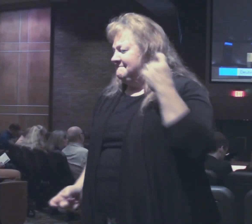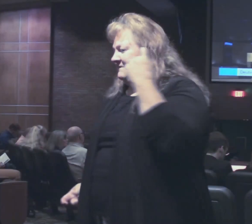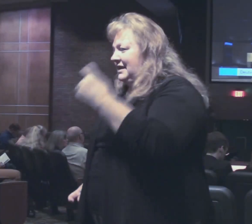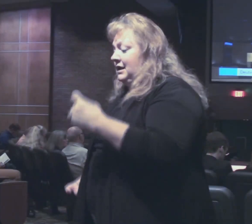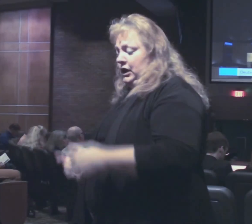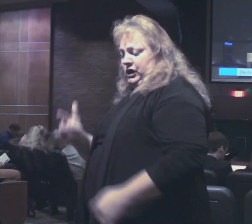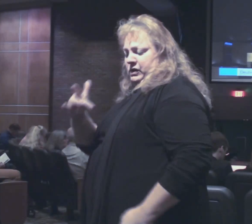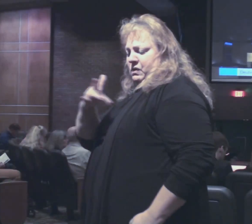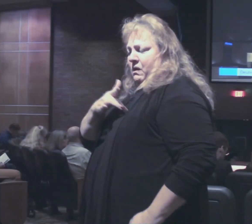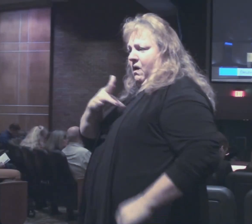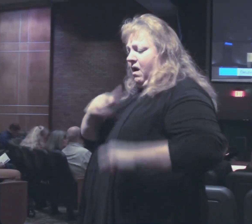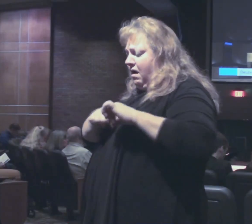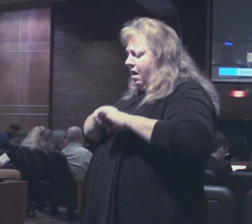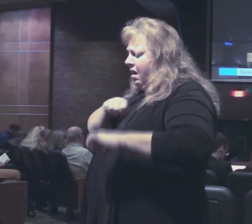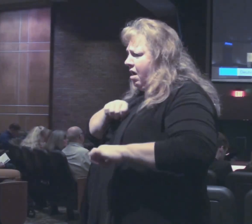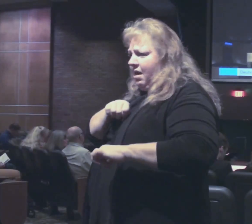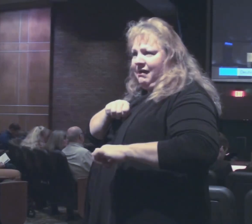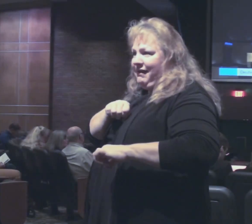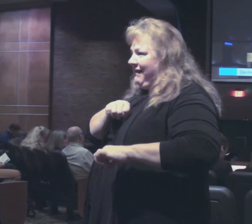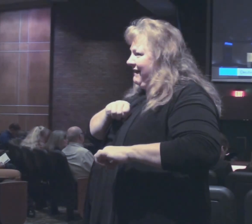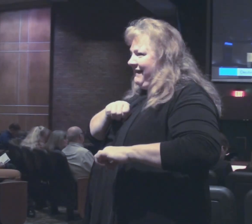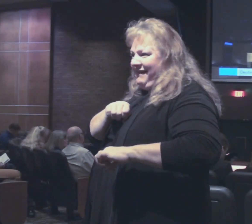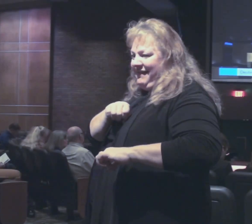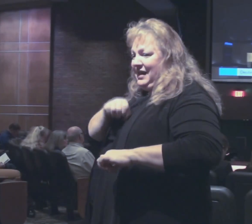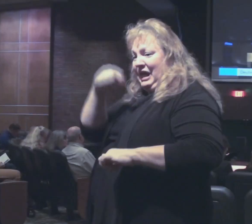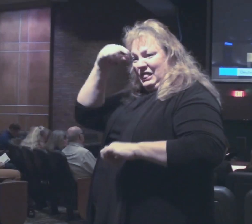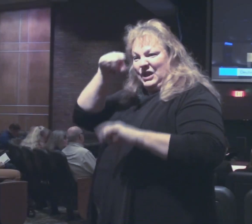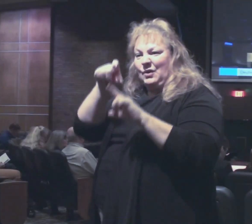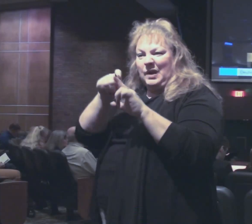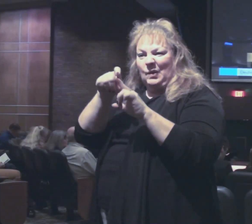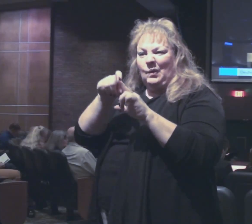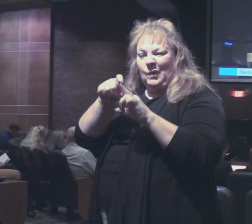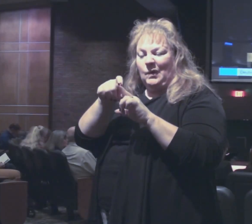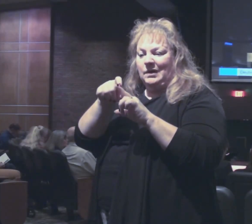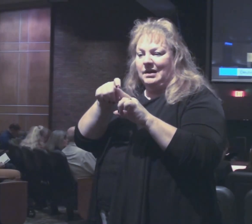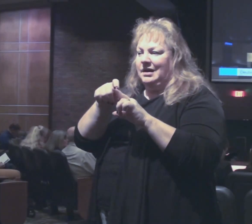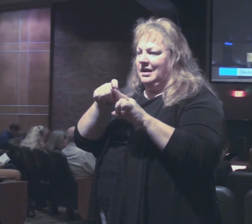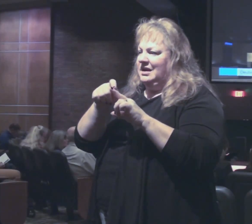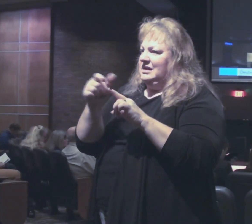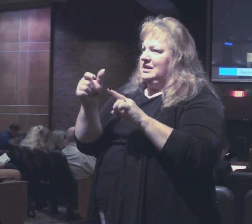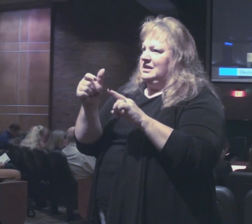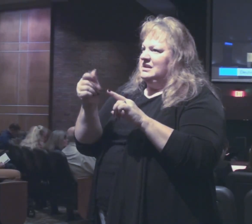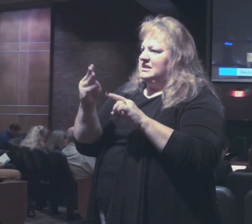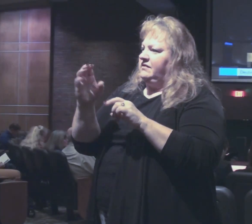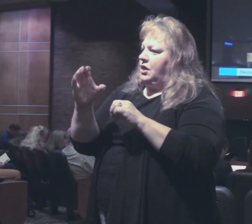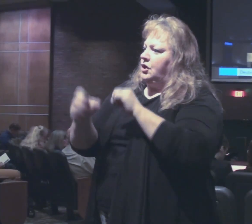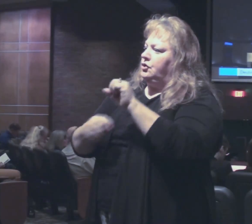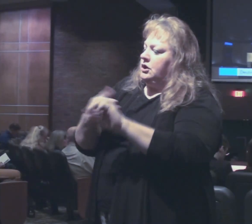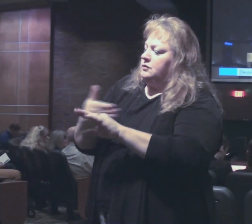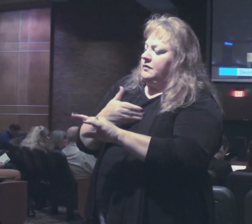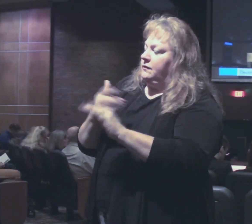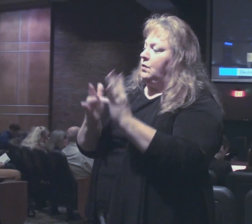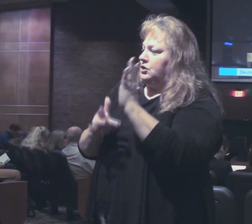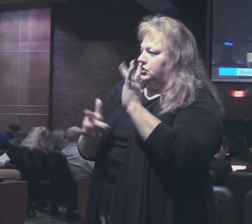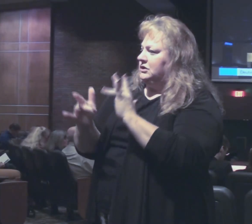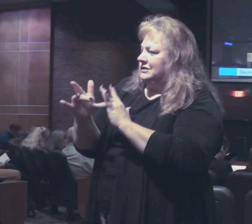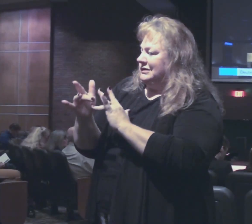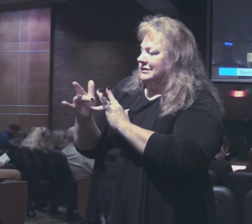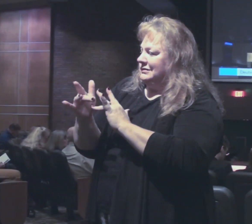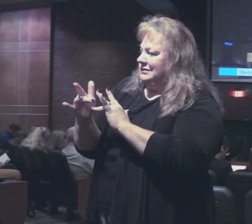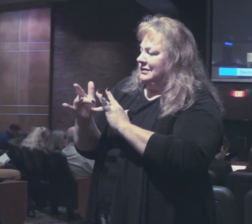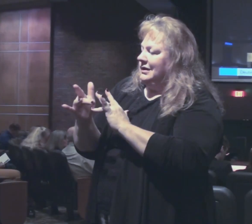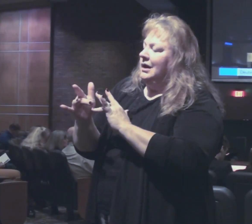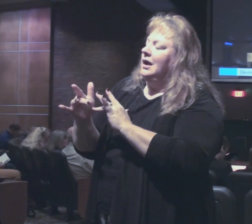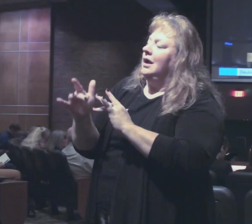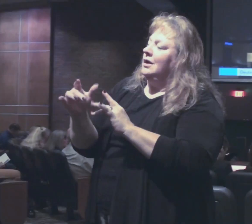shall not be grieved. In the Greek translation of the Old Testament made a couple hundred years before Christ, the Septuagint, the